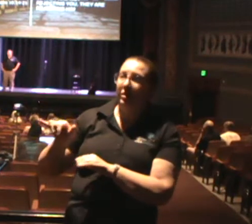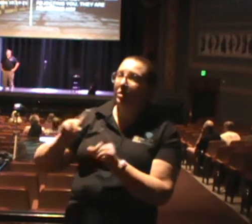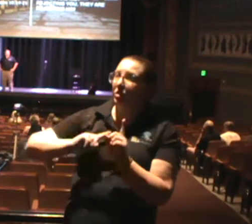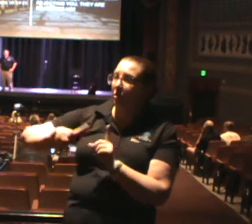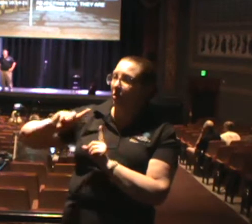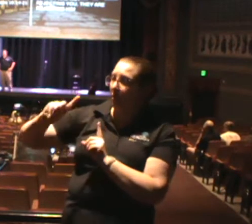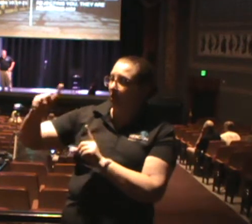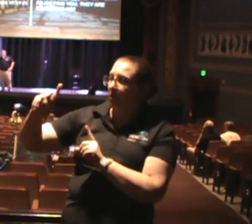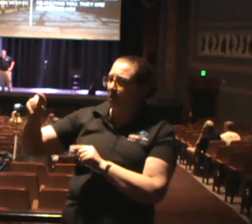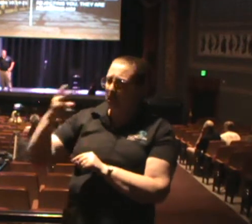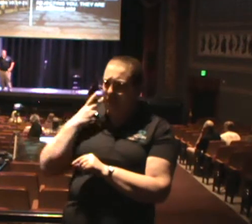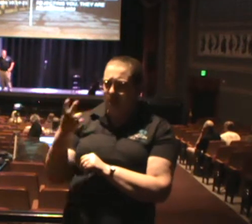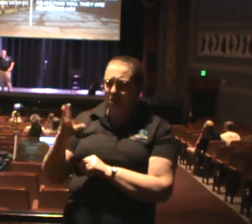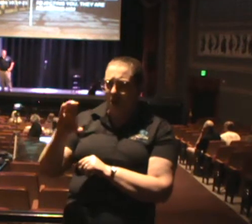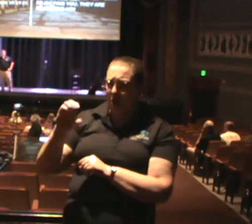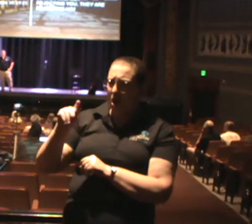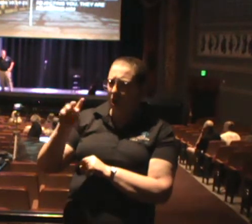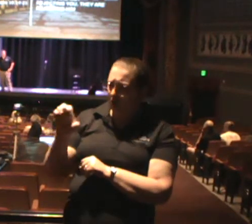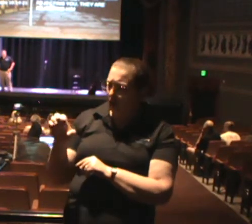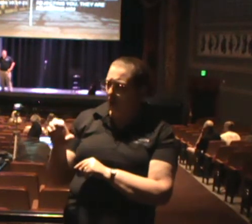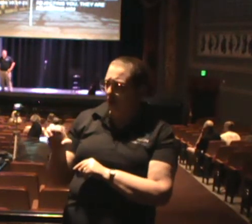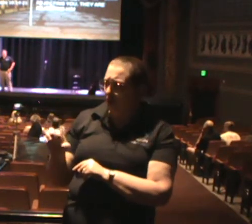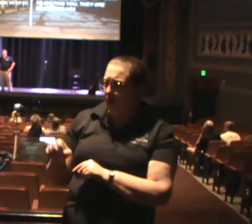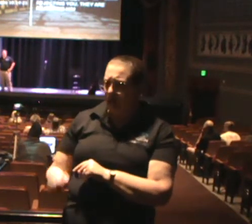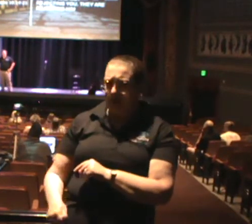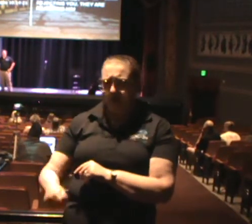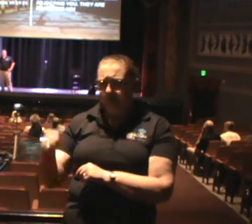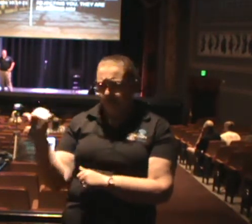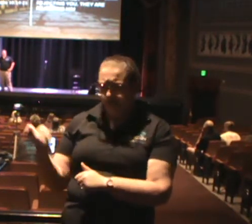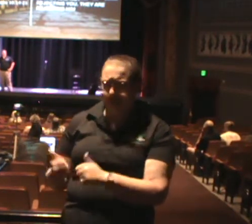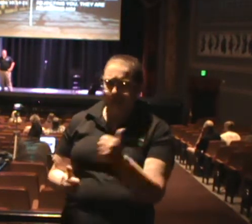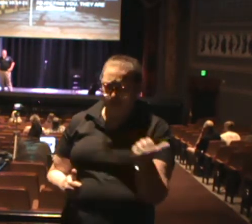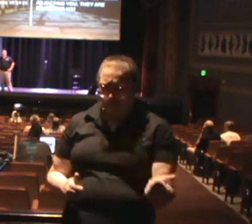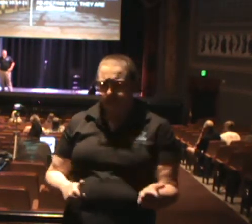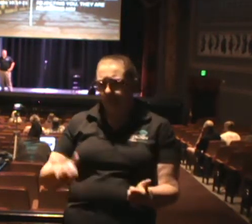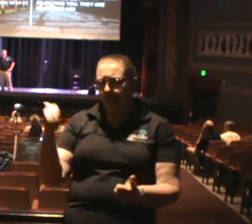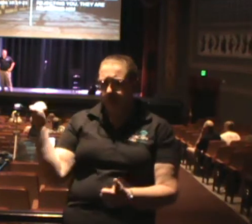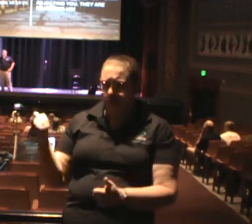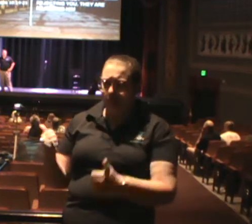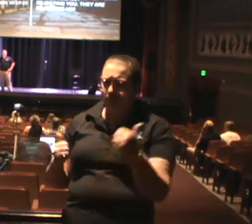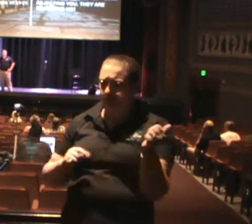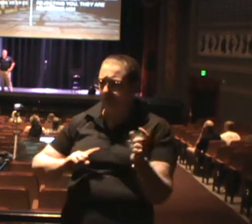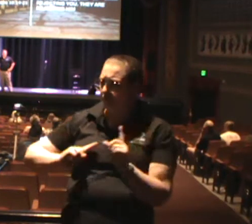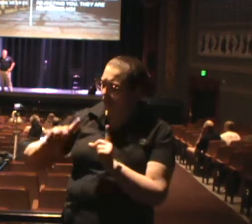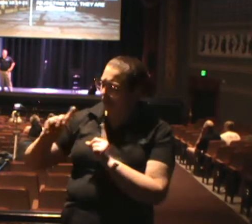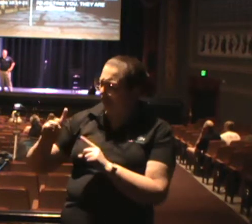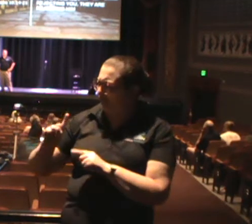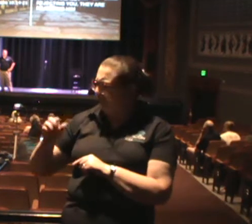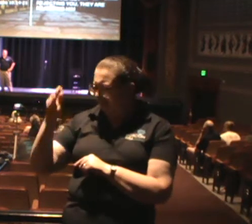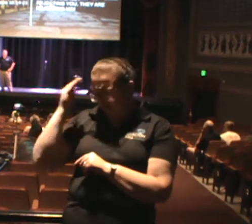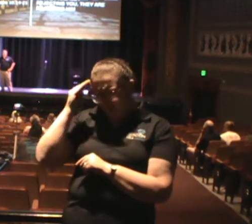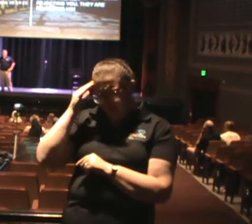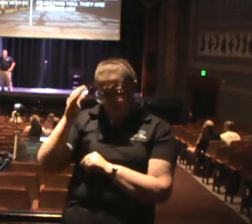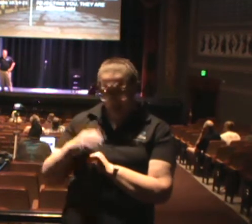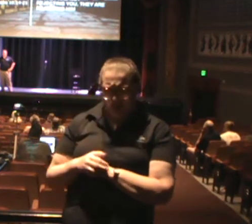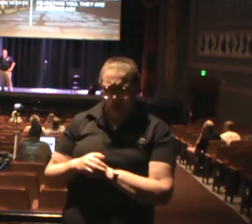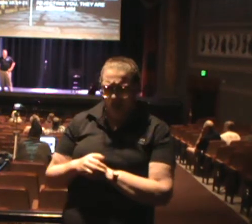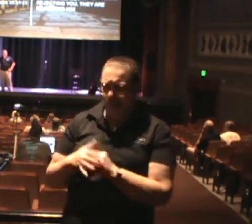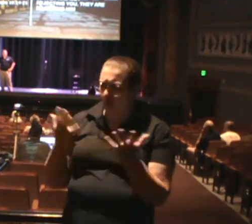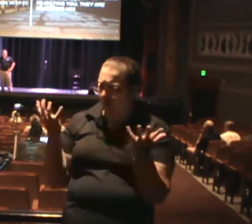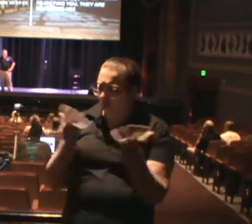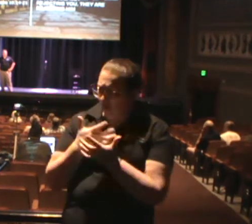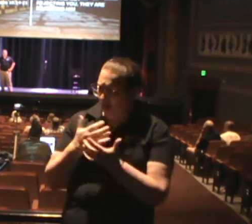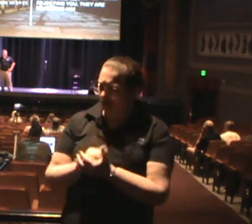Coke bottle after Coke bottle that had been discarded going down the mountains. And he couldn't help but think, wow,